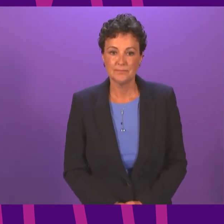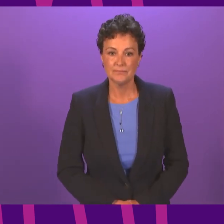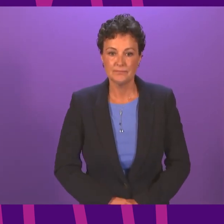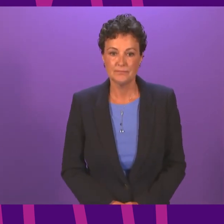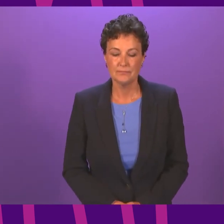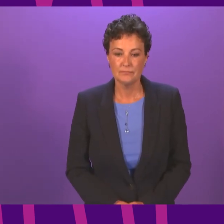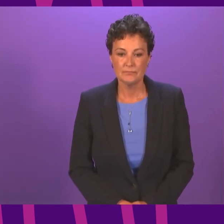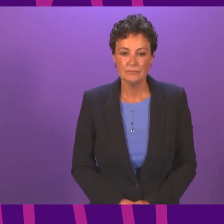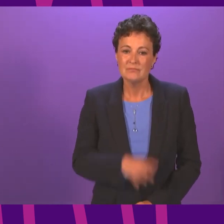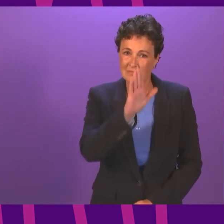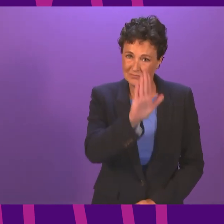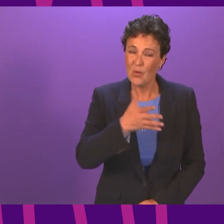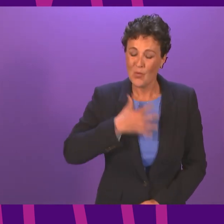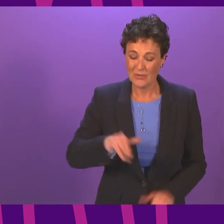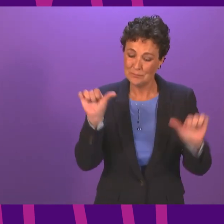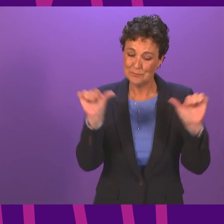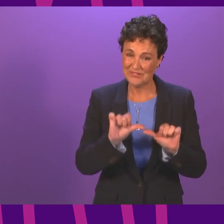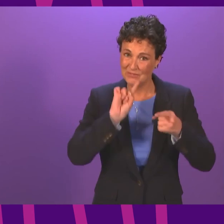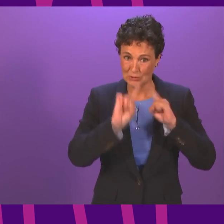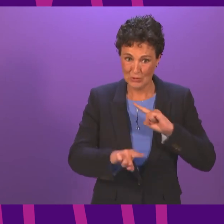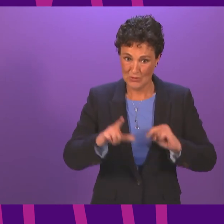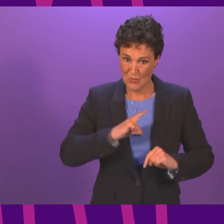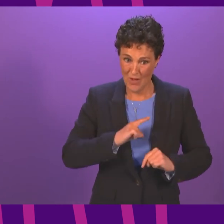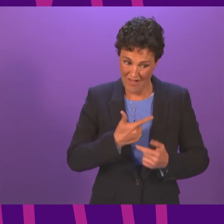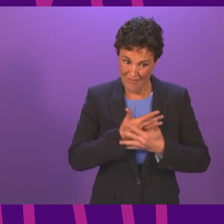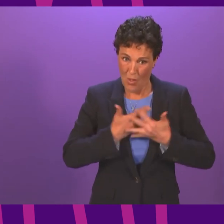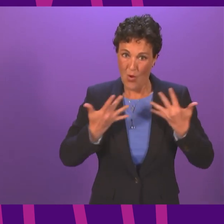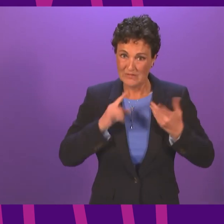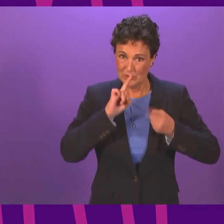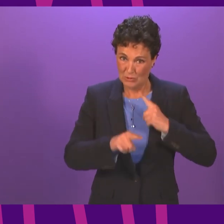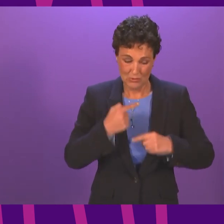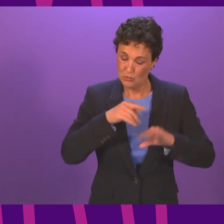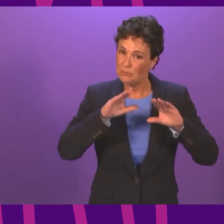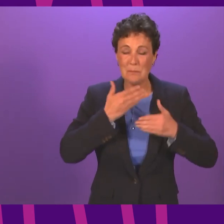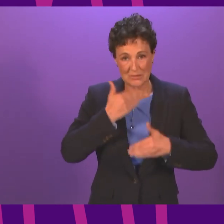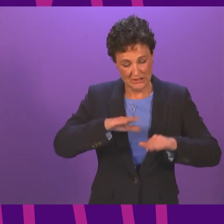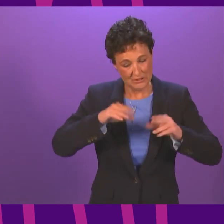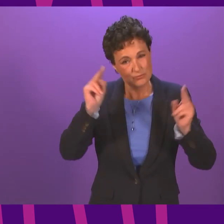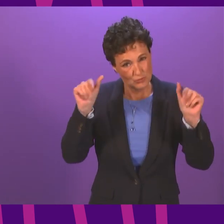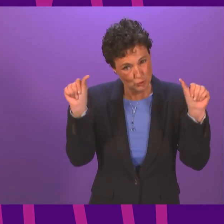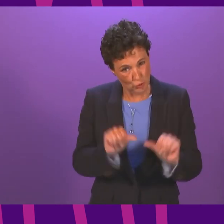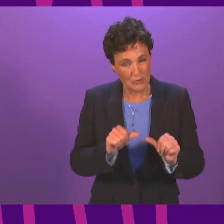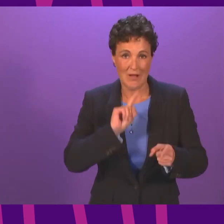we will require shorter responses as we have a great deal of business to get through this afternoon I call Pauline McNeill